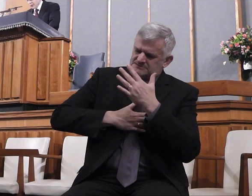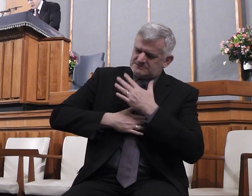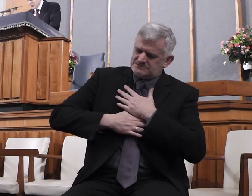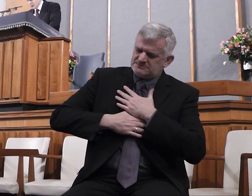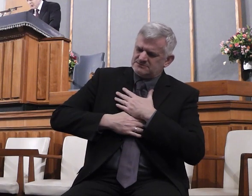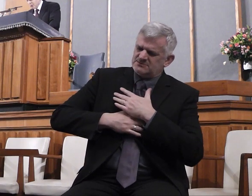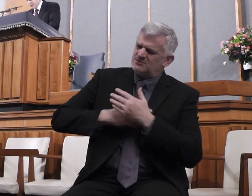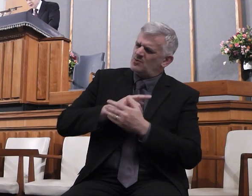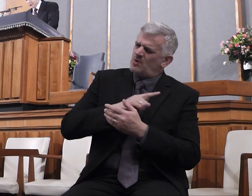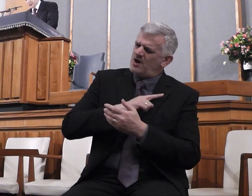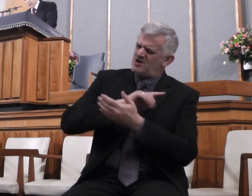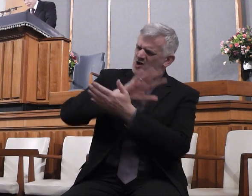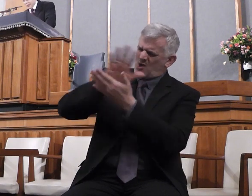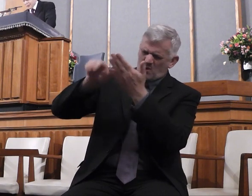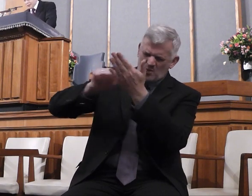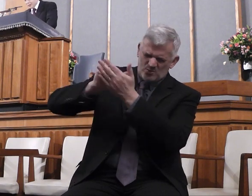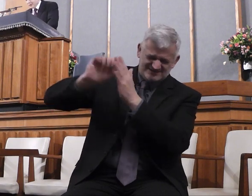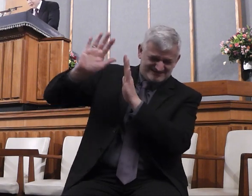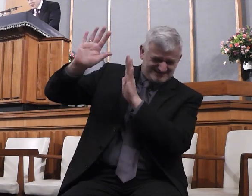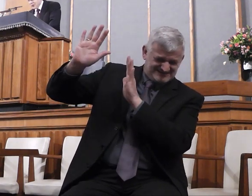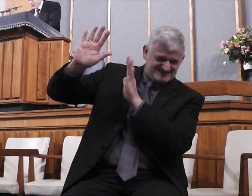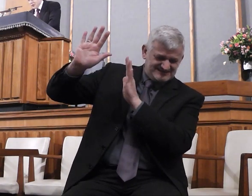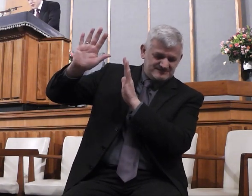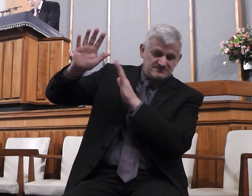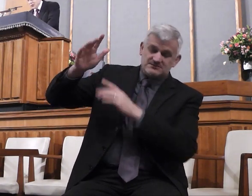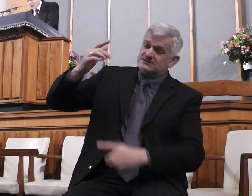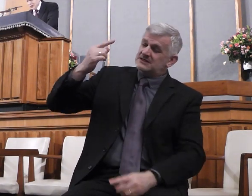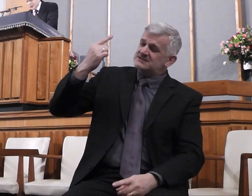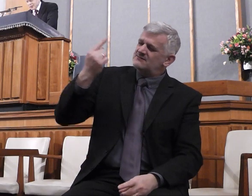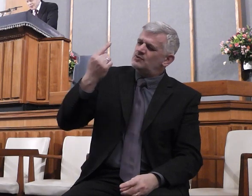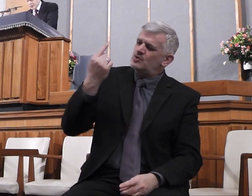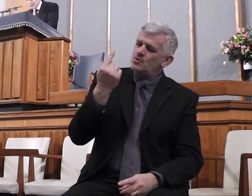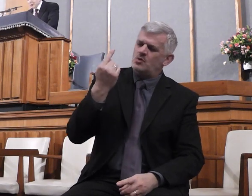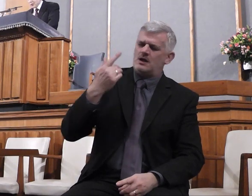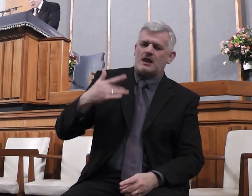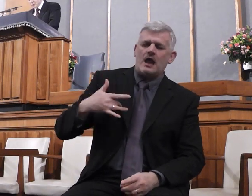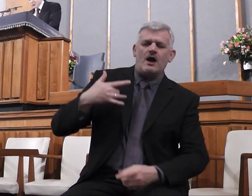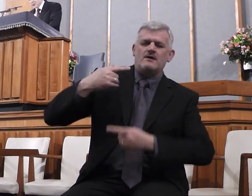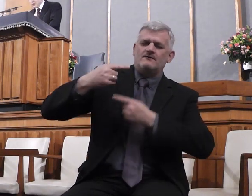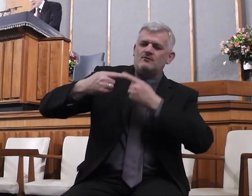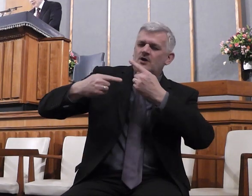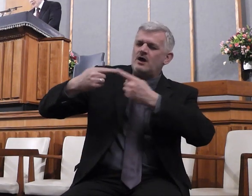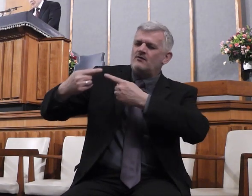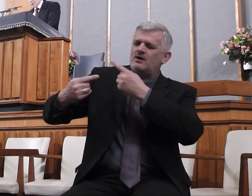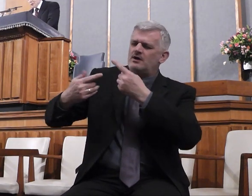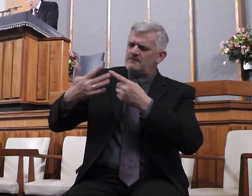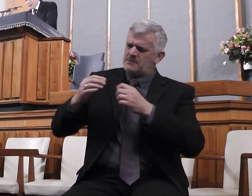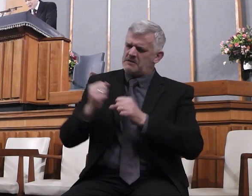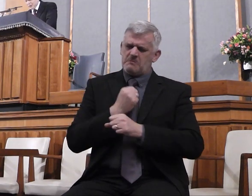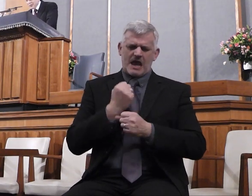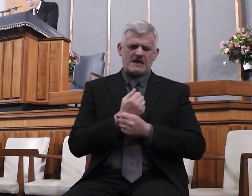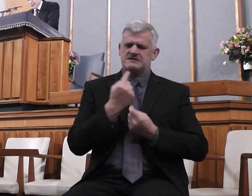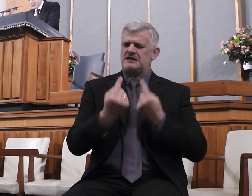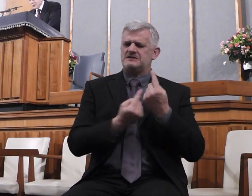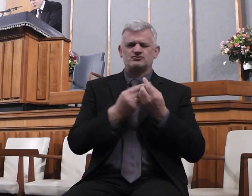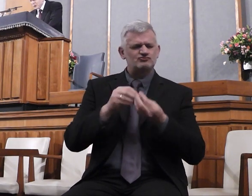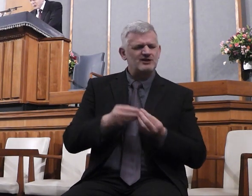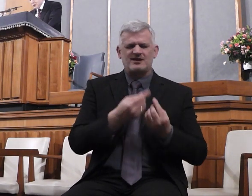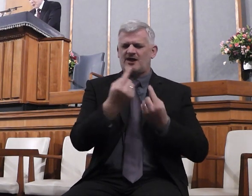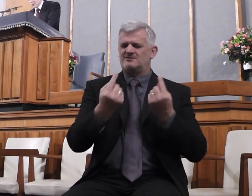holy presence. Thou art the ever living God, thou art our creator. We praise thee and thank thee, Lord, we